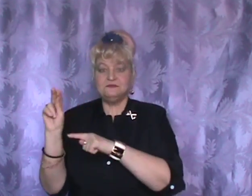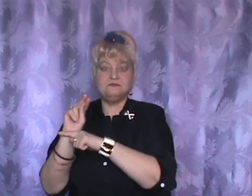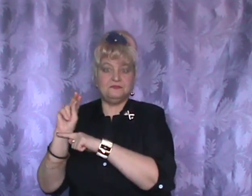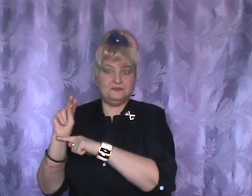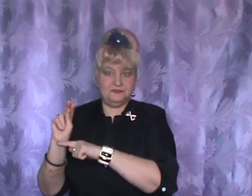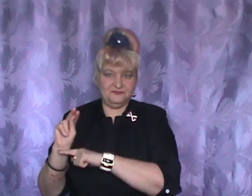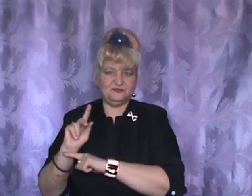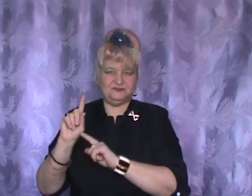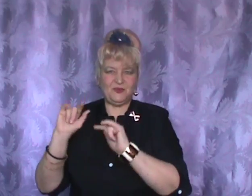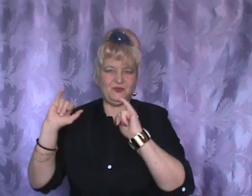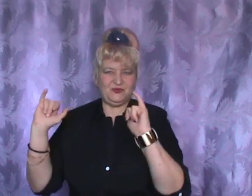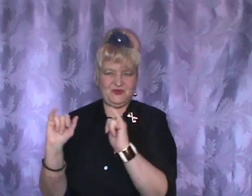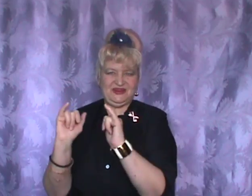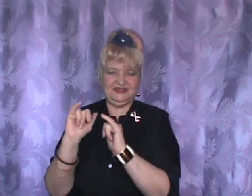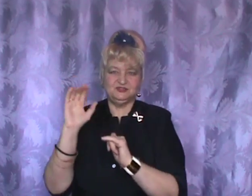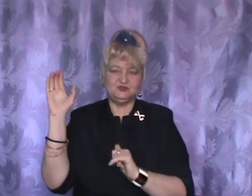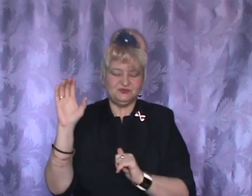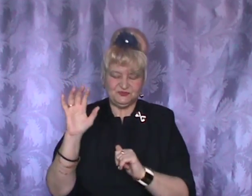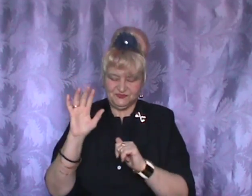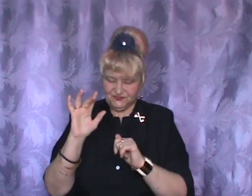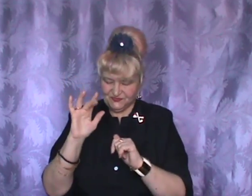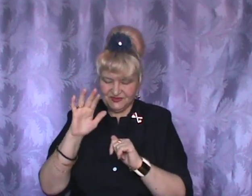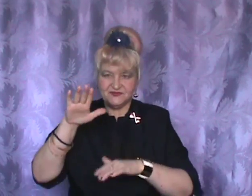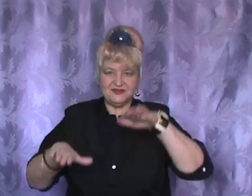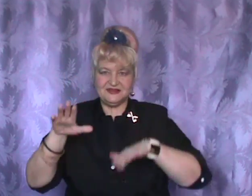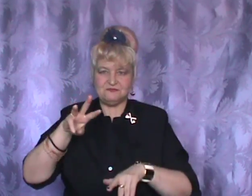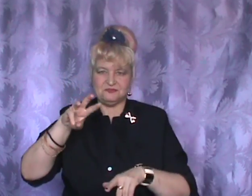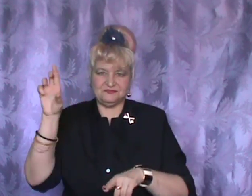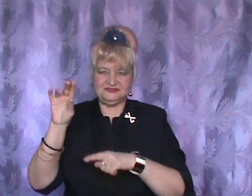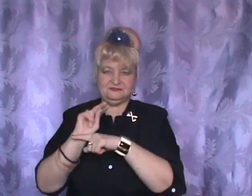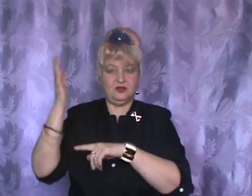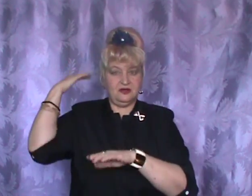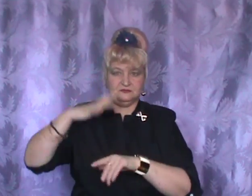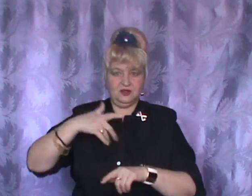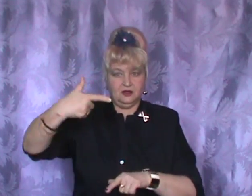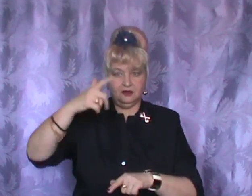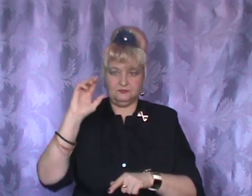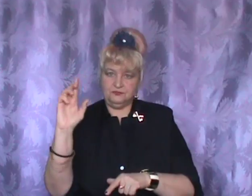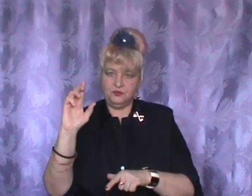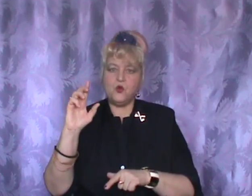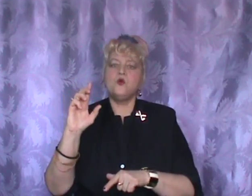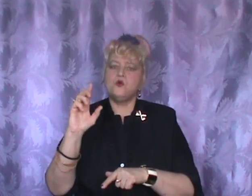I feel like it's I feel standing right inside my